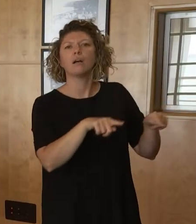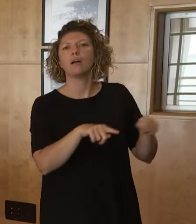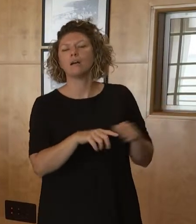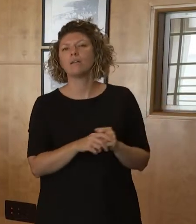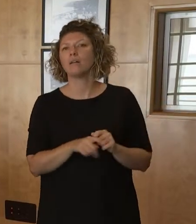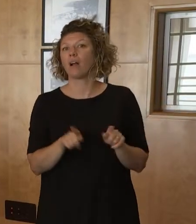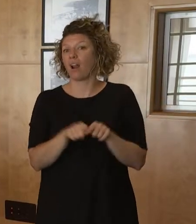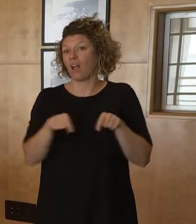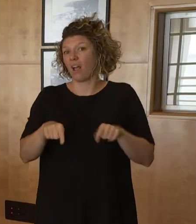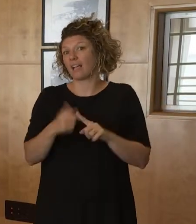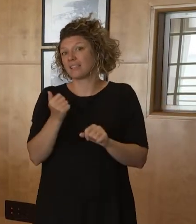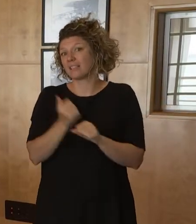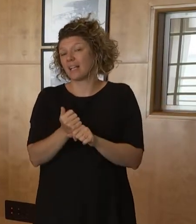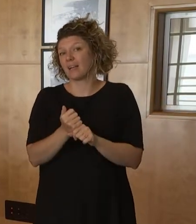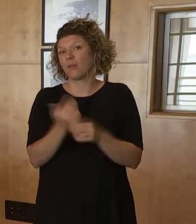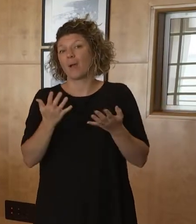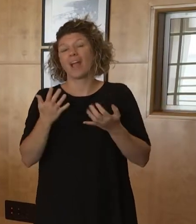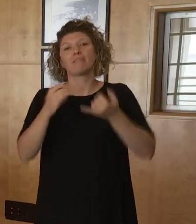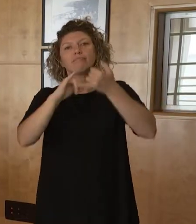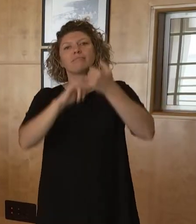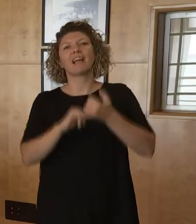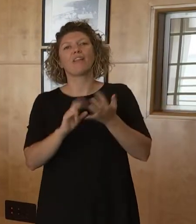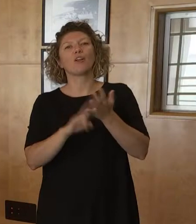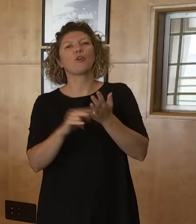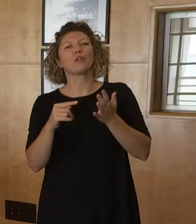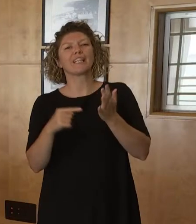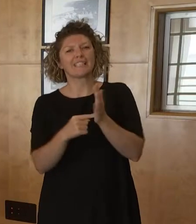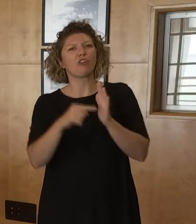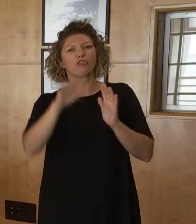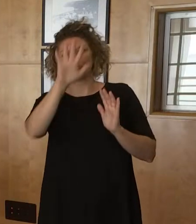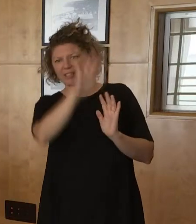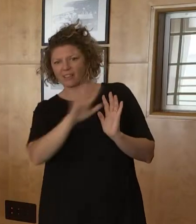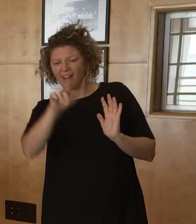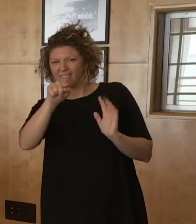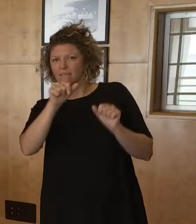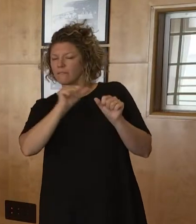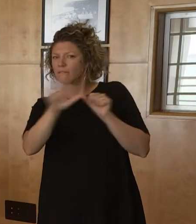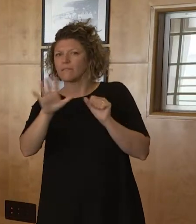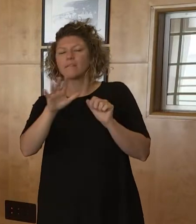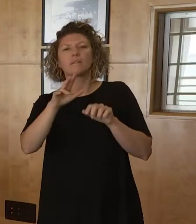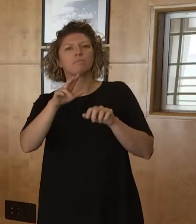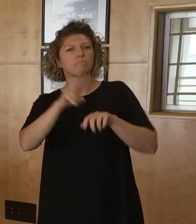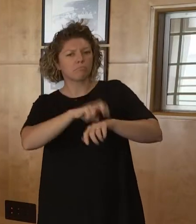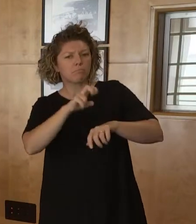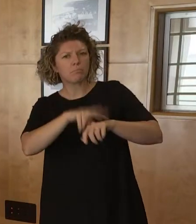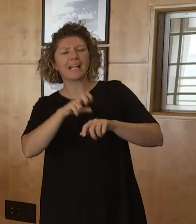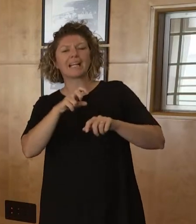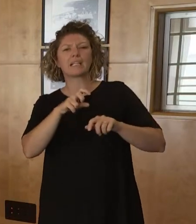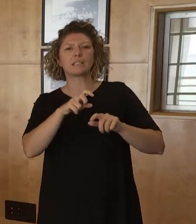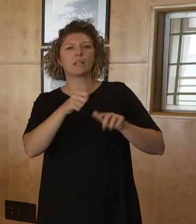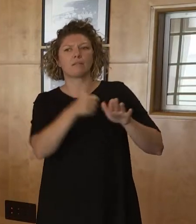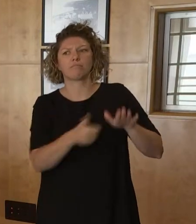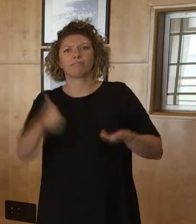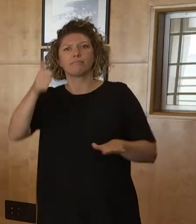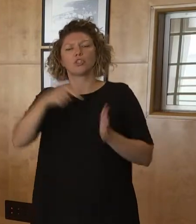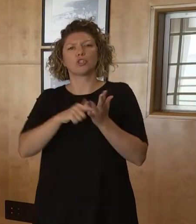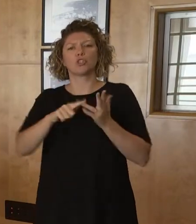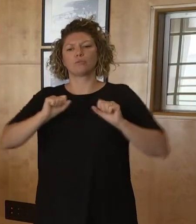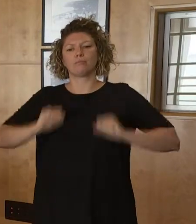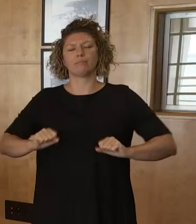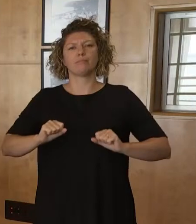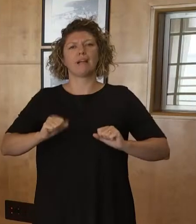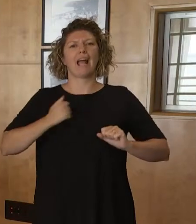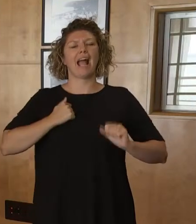example, in this situation in Southern Command, ensuring that we have all that information coming through to the territory controller. And I can assure you